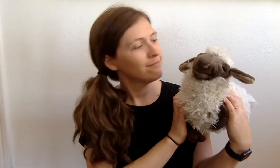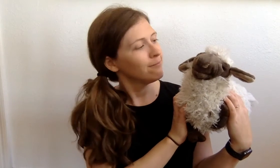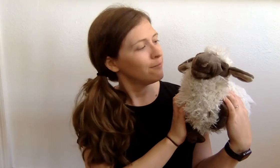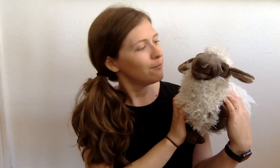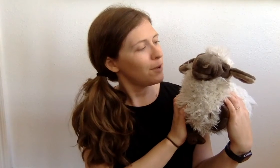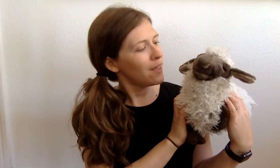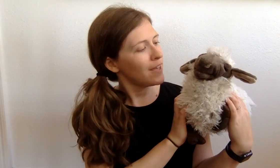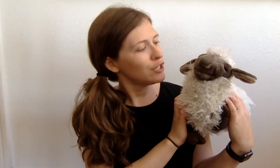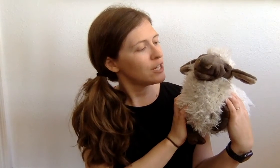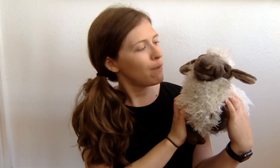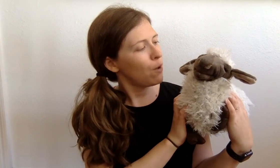What do you think, sheep-o?